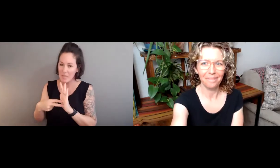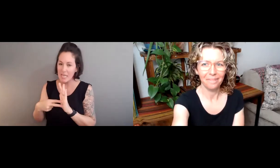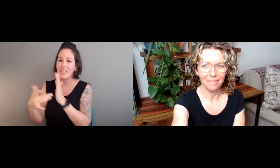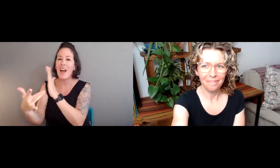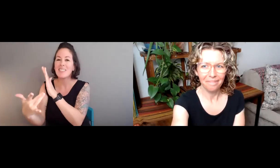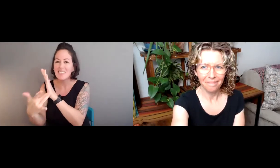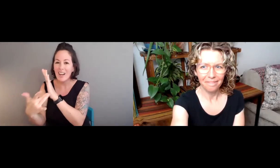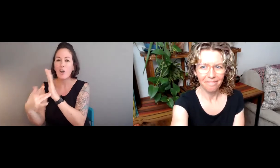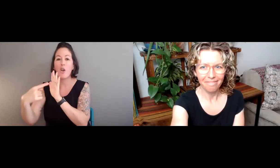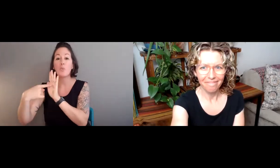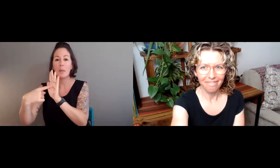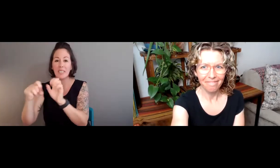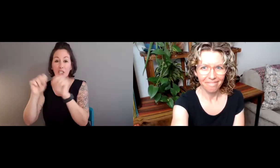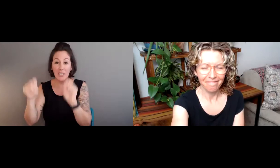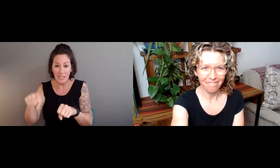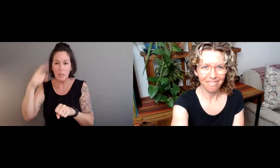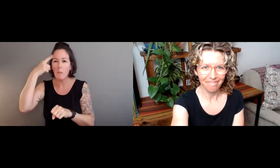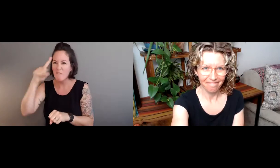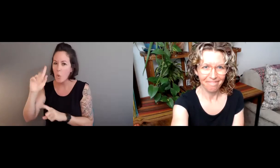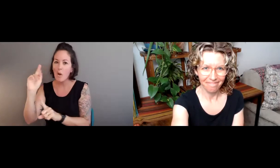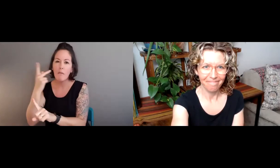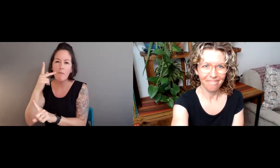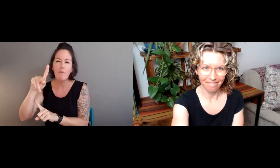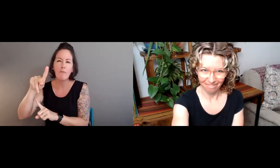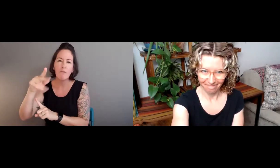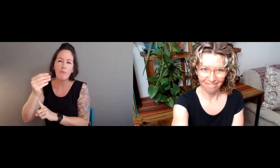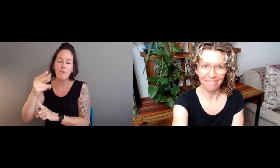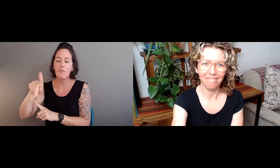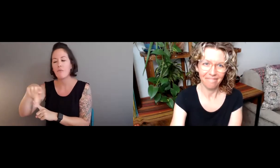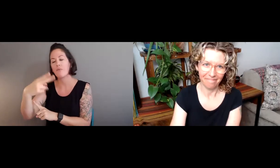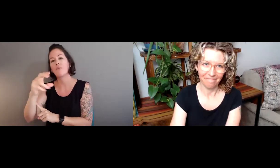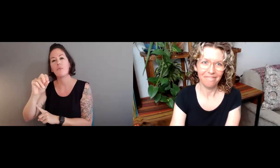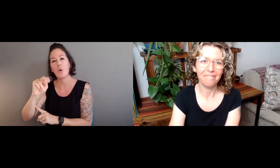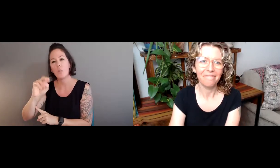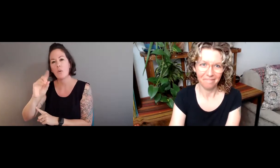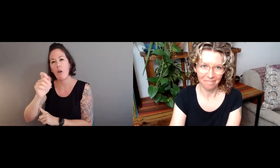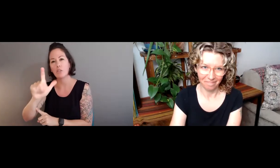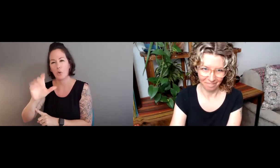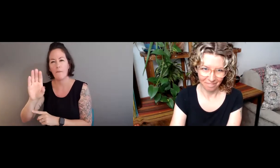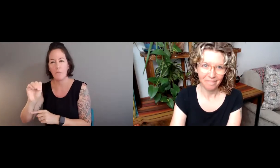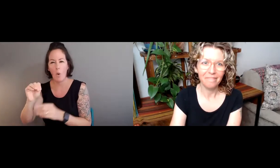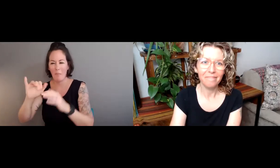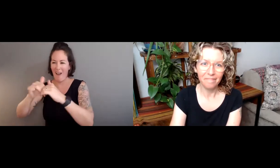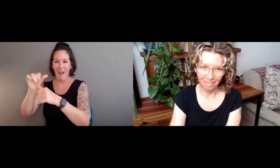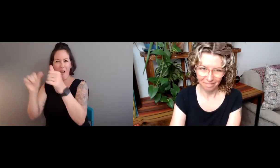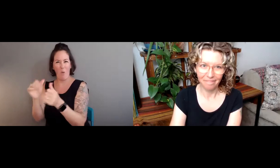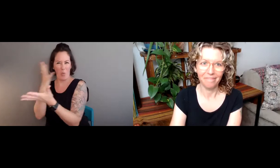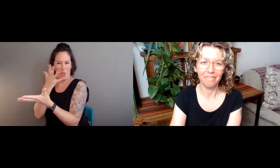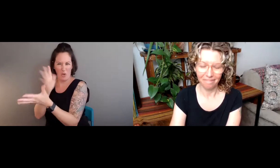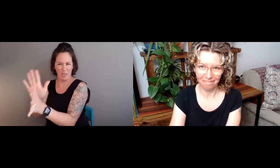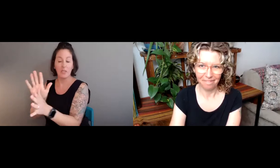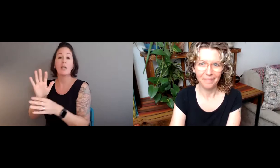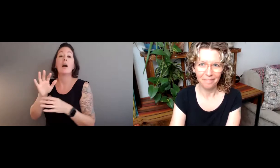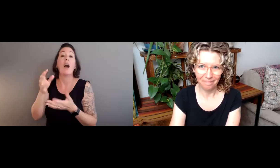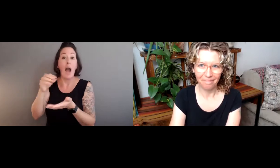And so we have notations, which is a technical system of representation for the